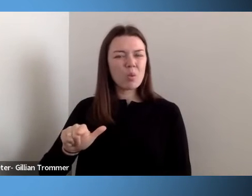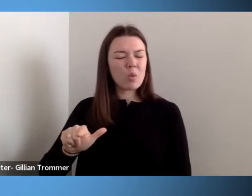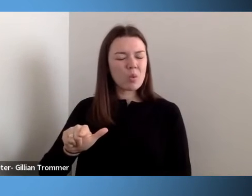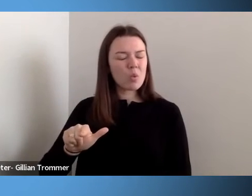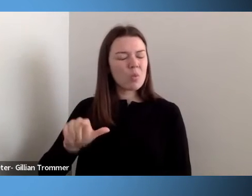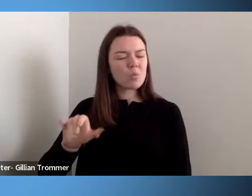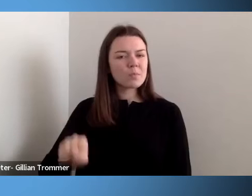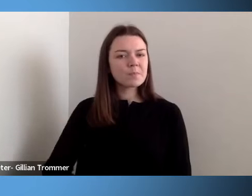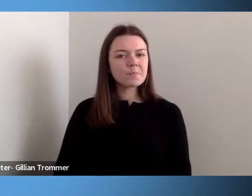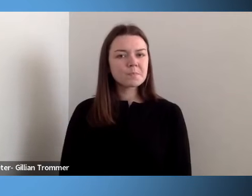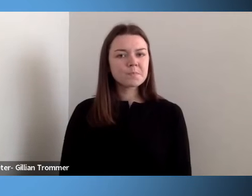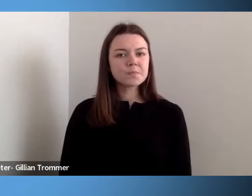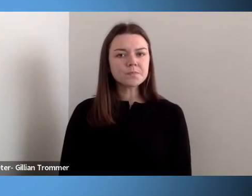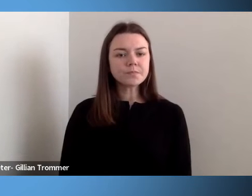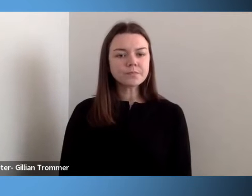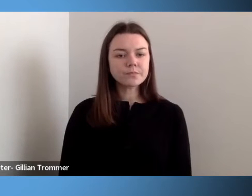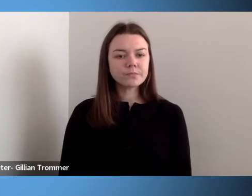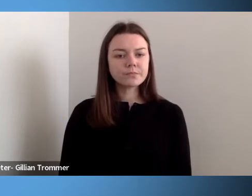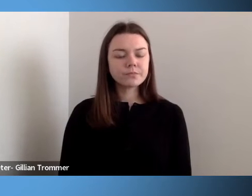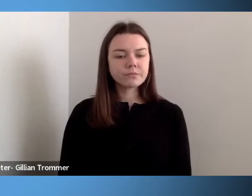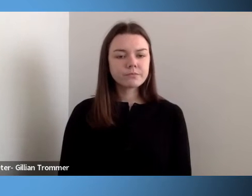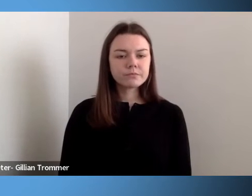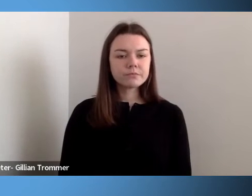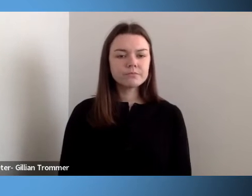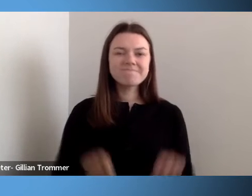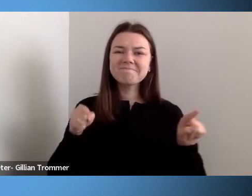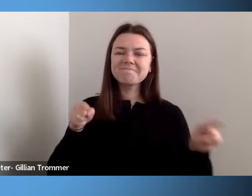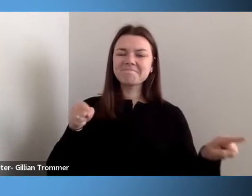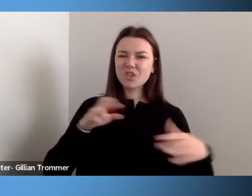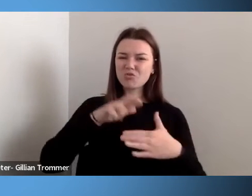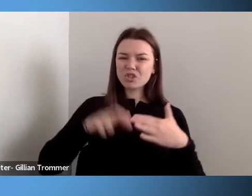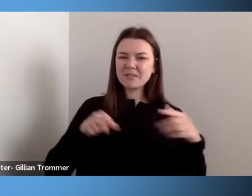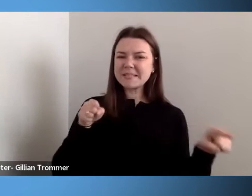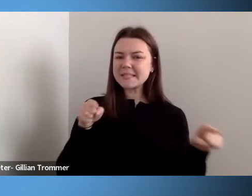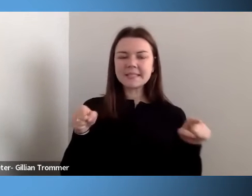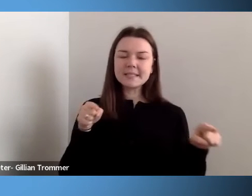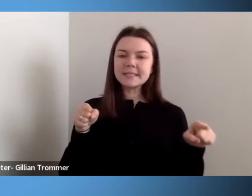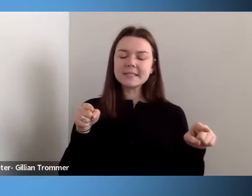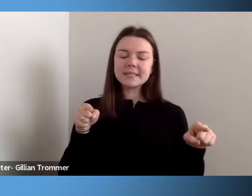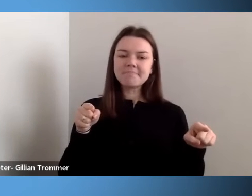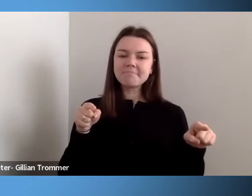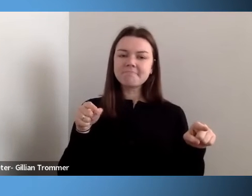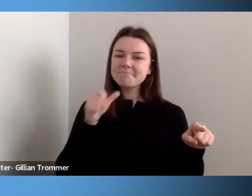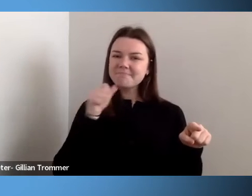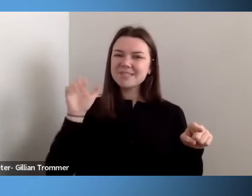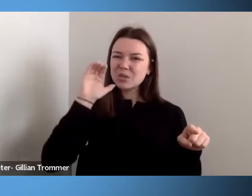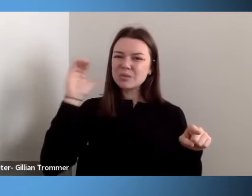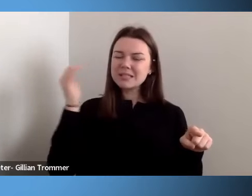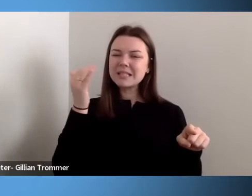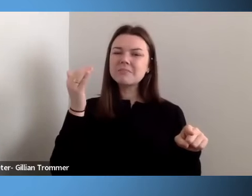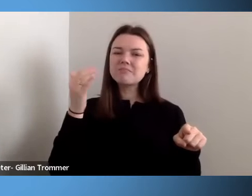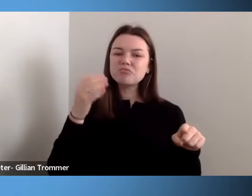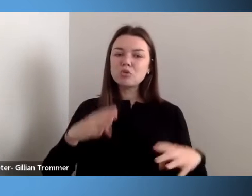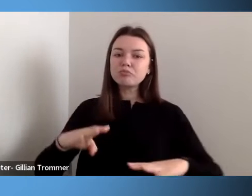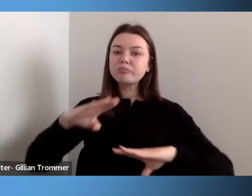These outcomes do not seem to fulfill the promise of a blended